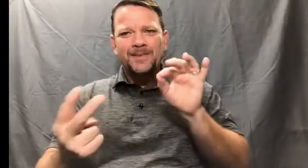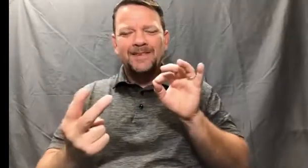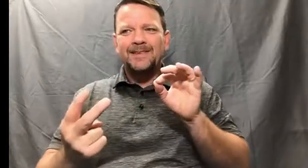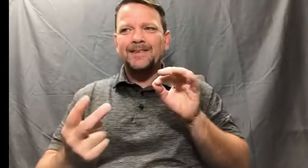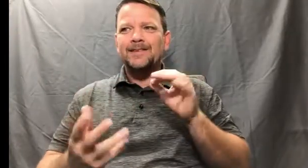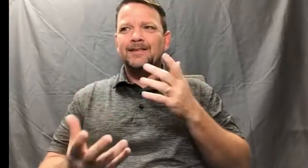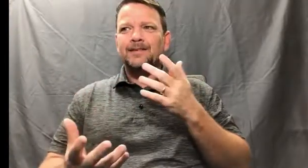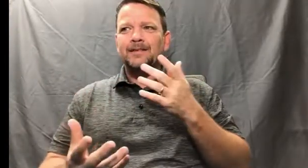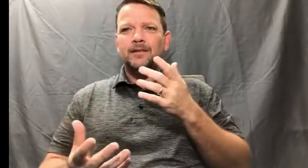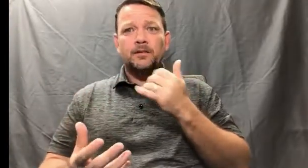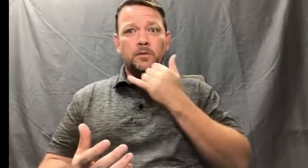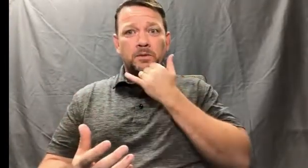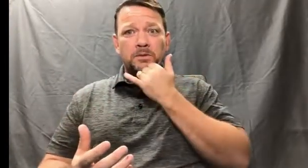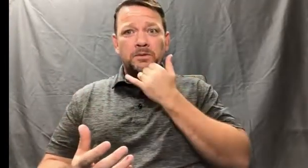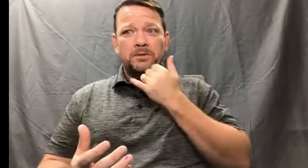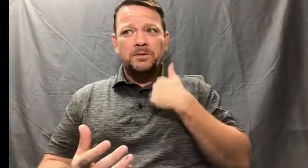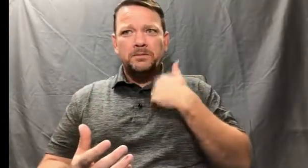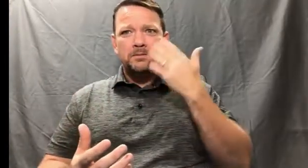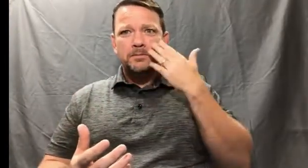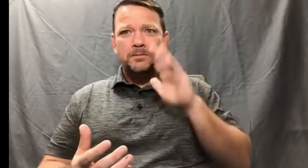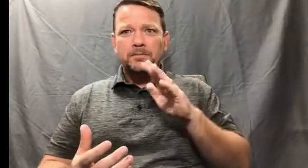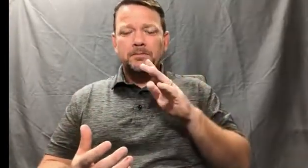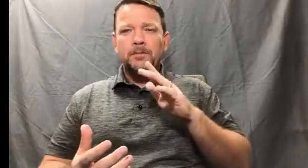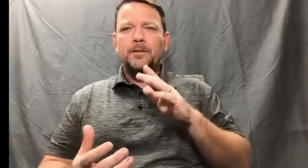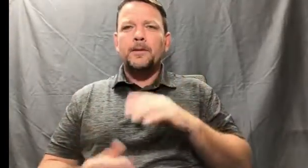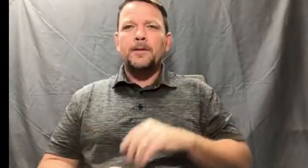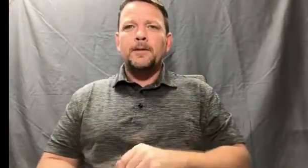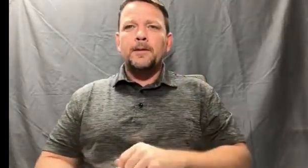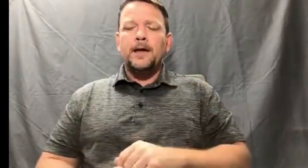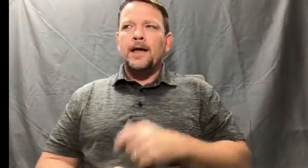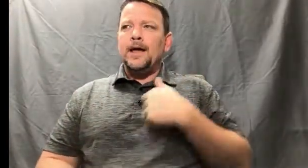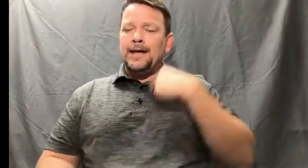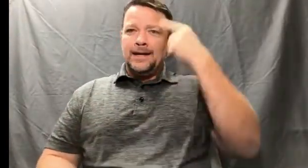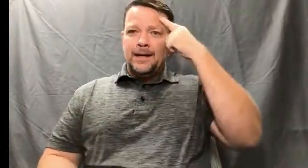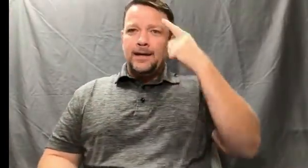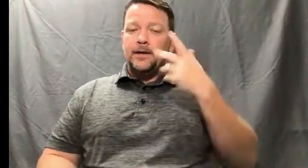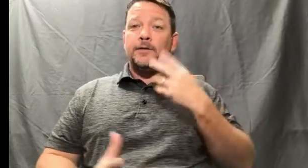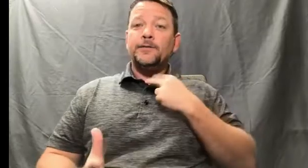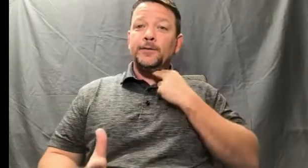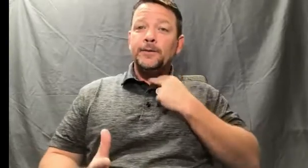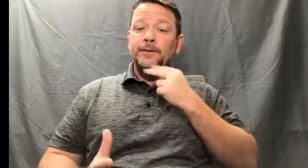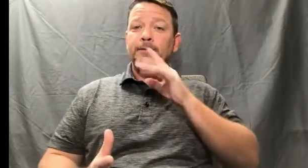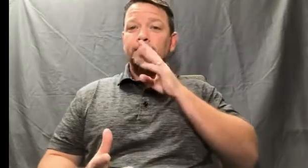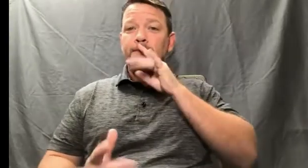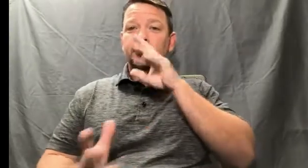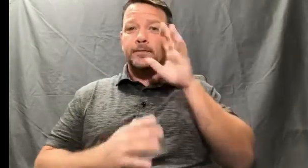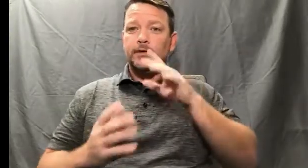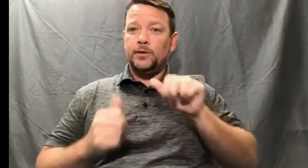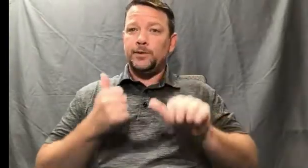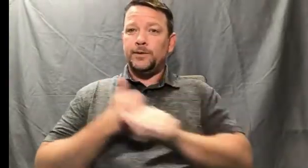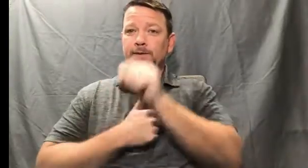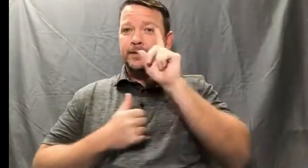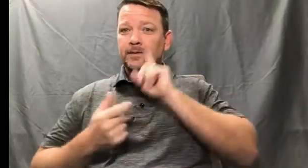I think, you know, going back to choices. Is that wrong? You know, I don't know. But offering those choices for them.